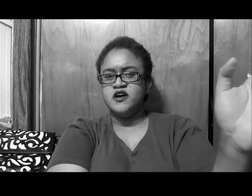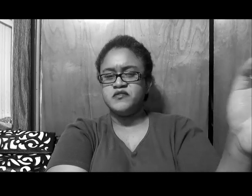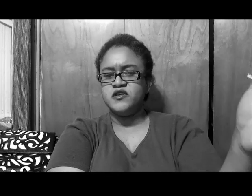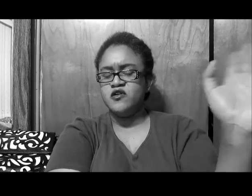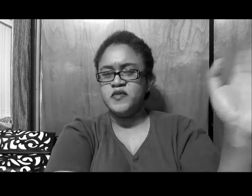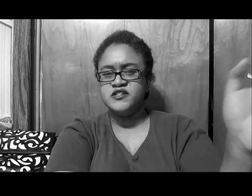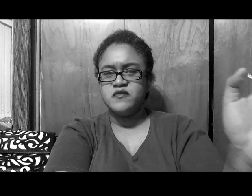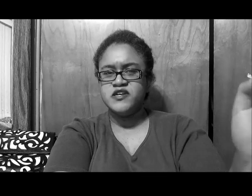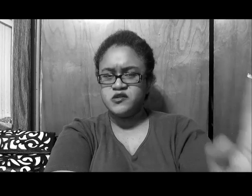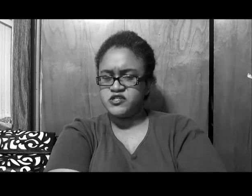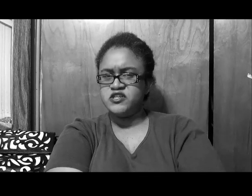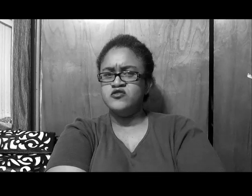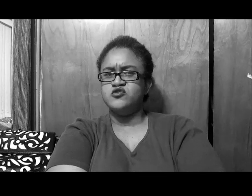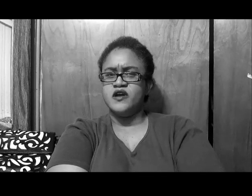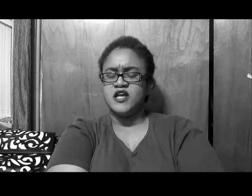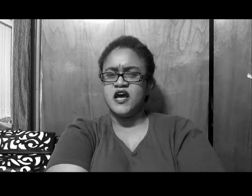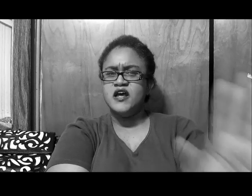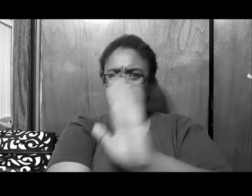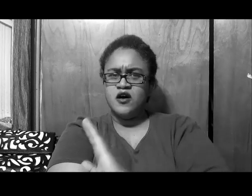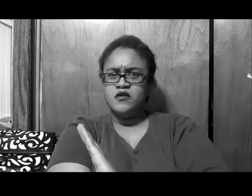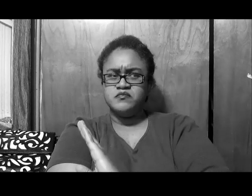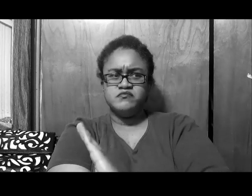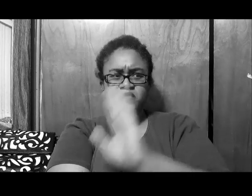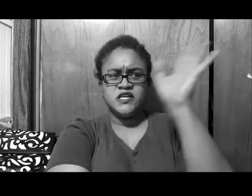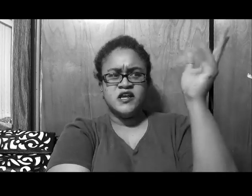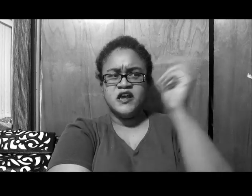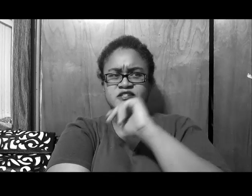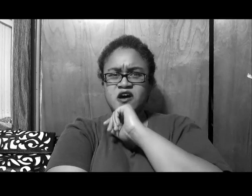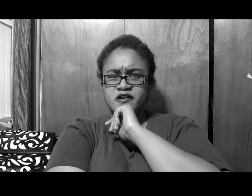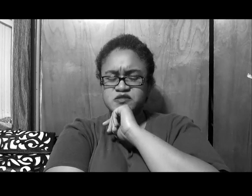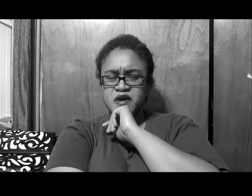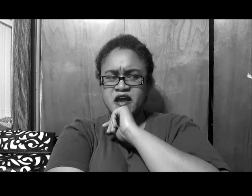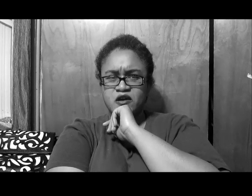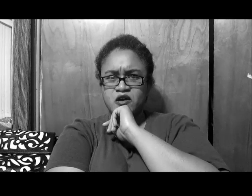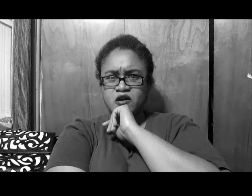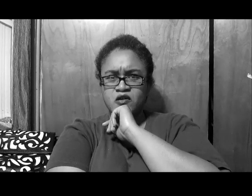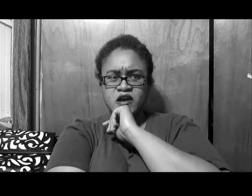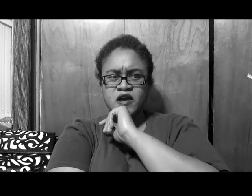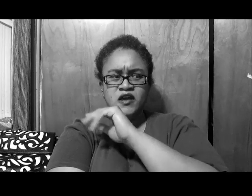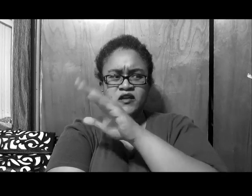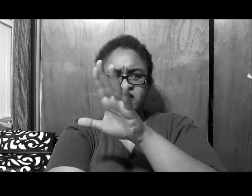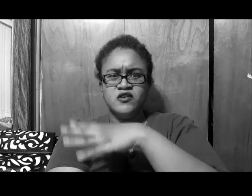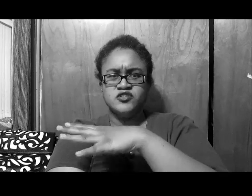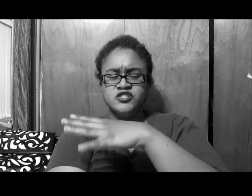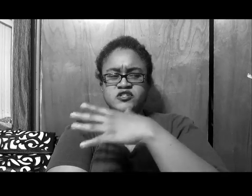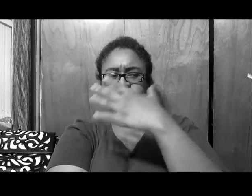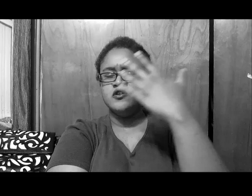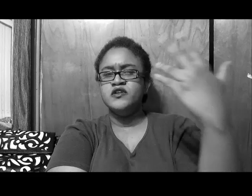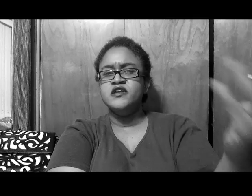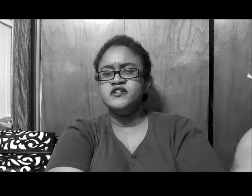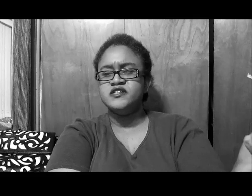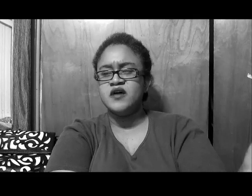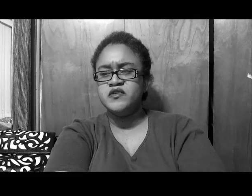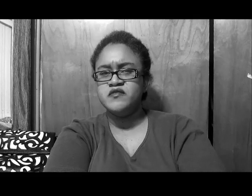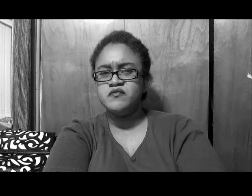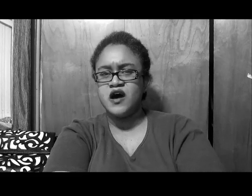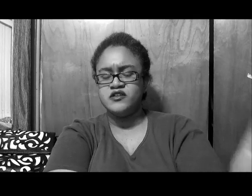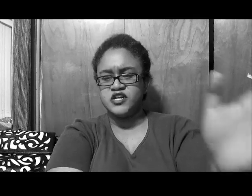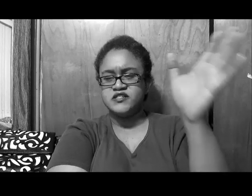up, you know, basically messing up the Soul Train line, of sitting here, and talking smack, okay, and you know, she, you know, Nene does not believe in apologizing,